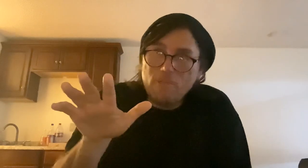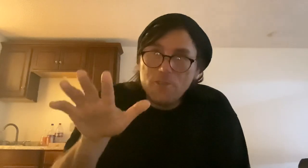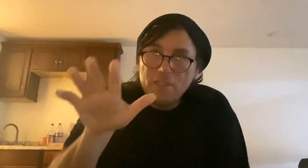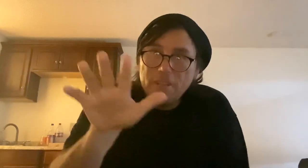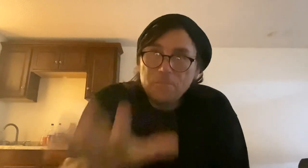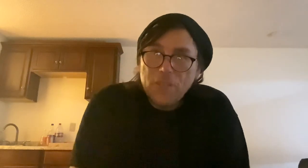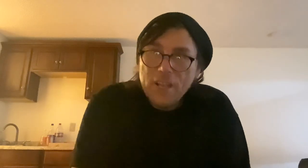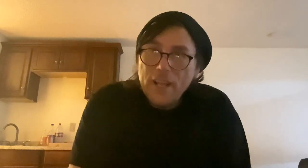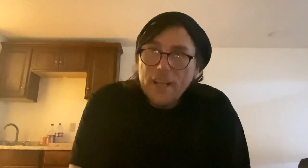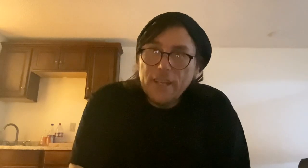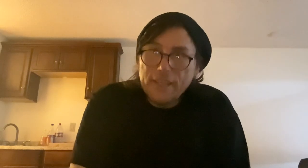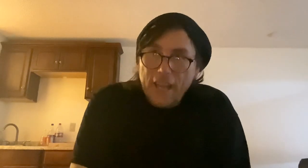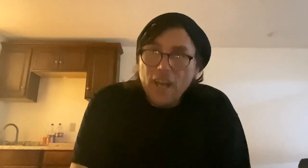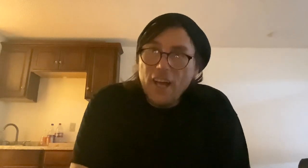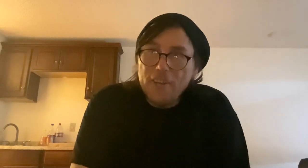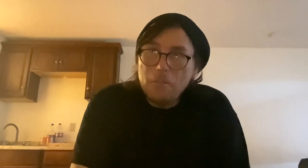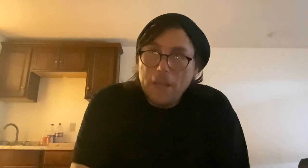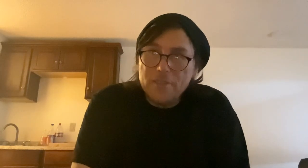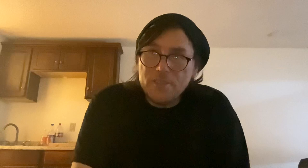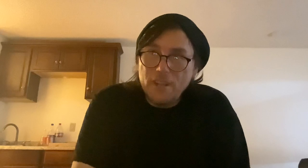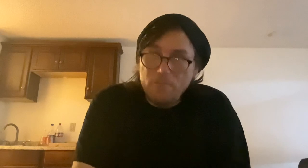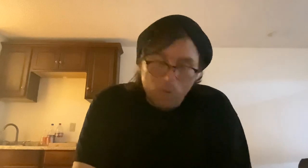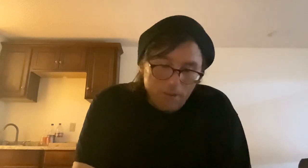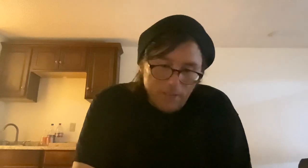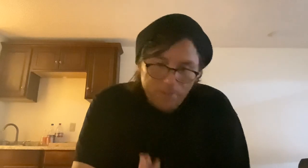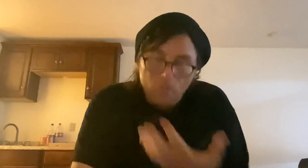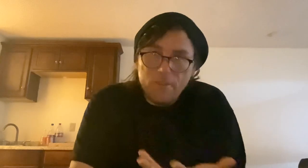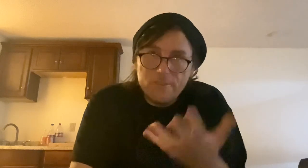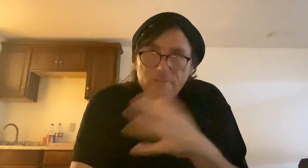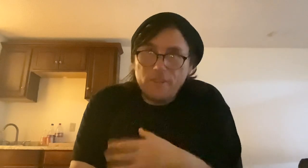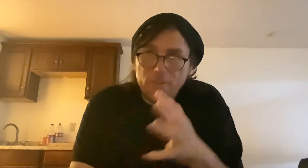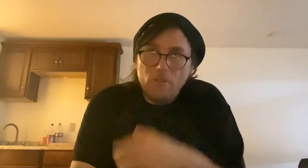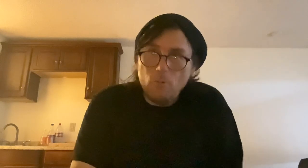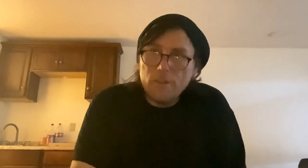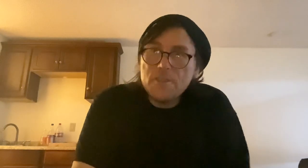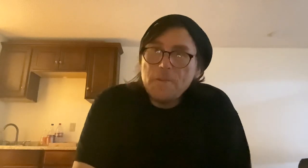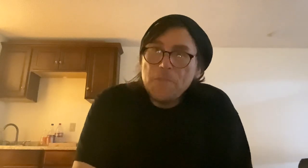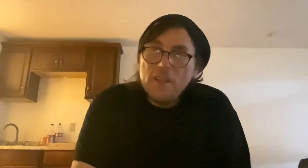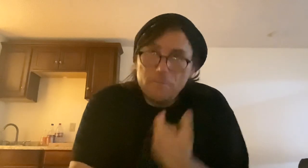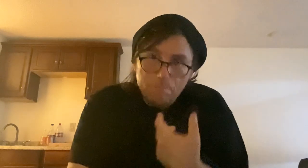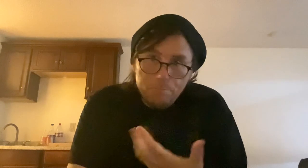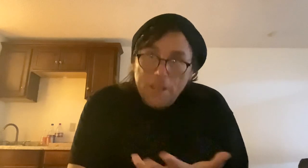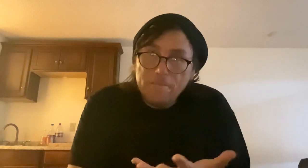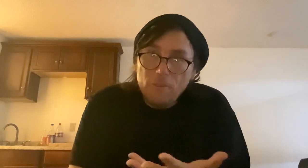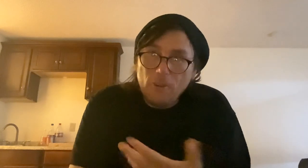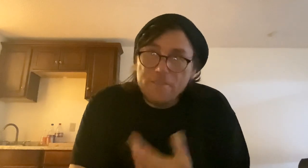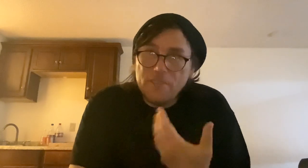first off, get a hundred pieces of work, of your works. You know, here are works, make photographs of it,